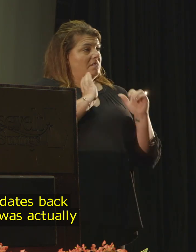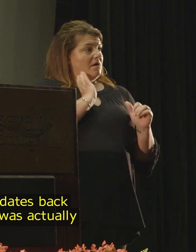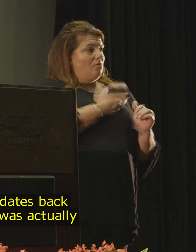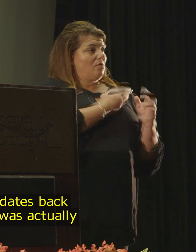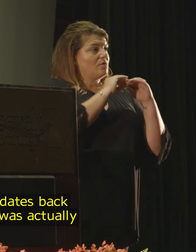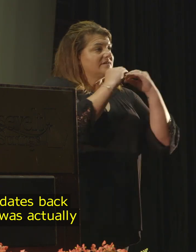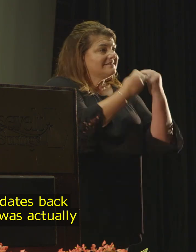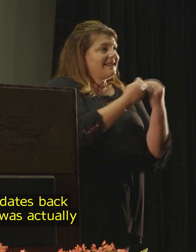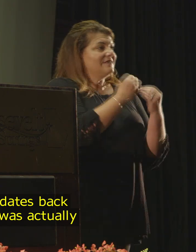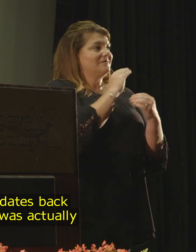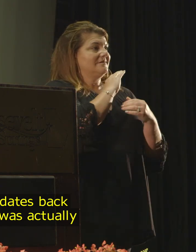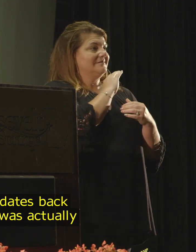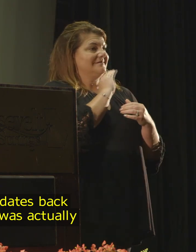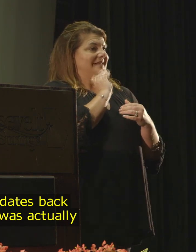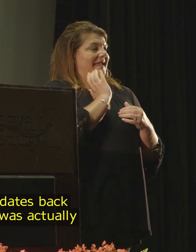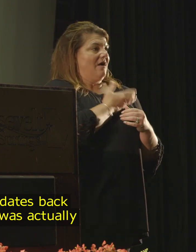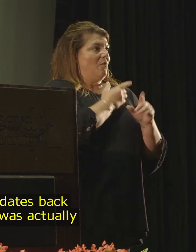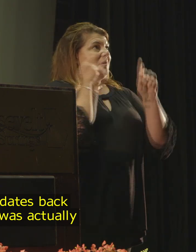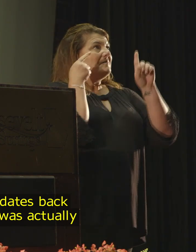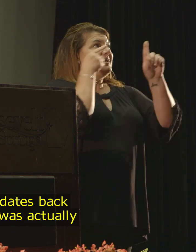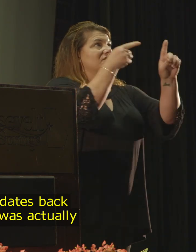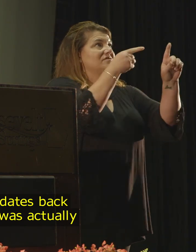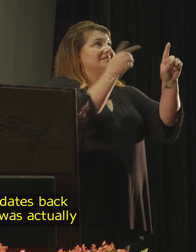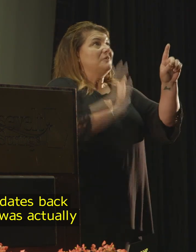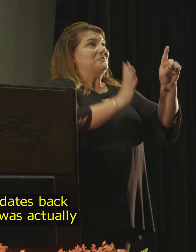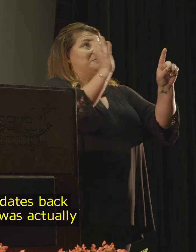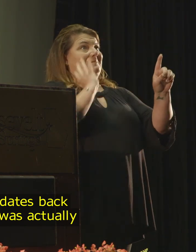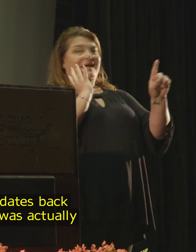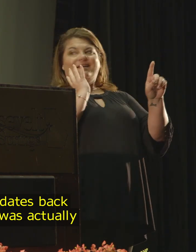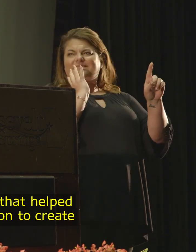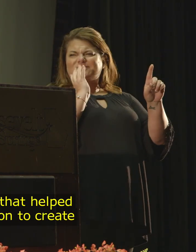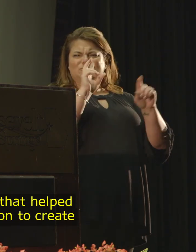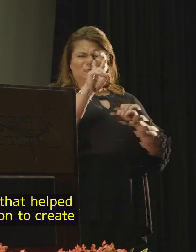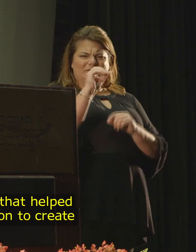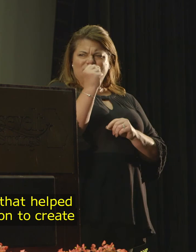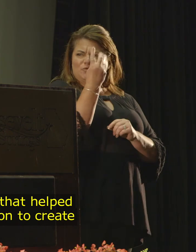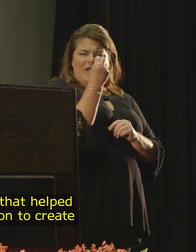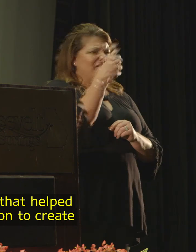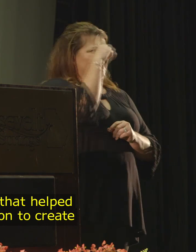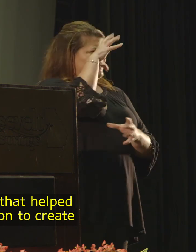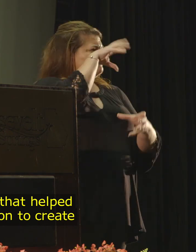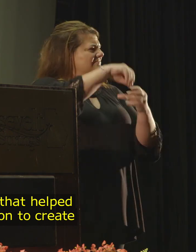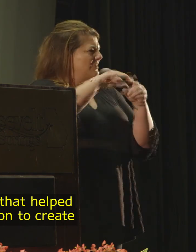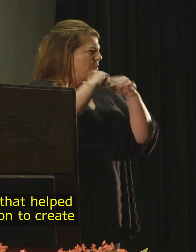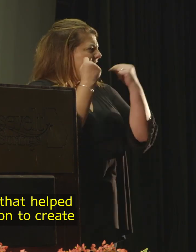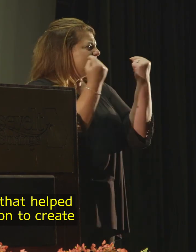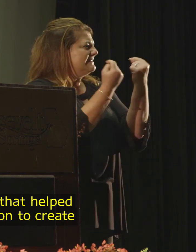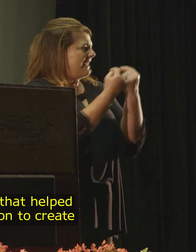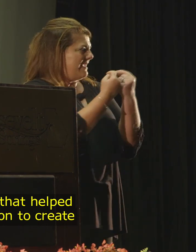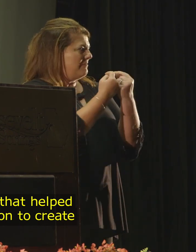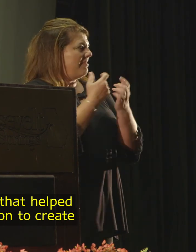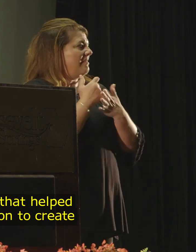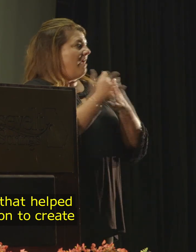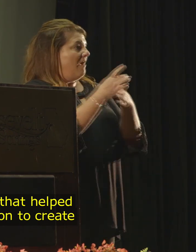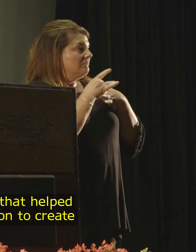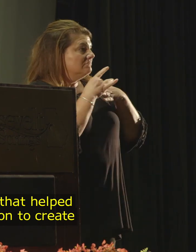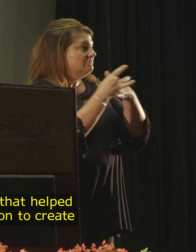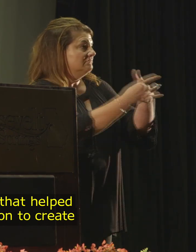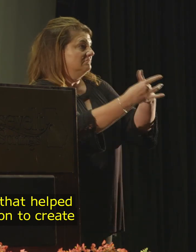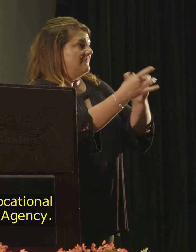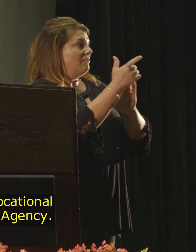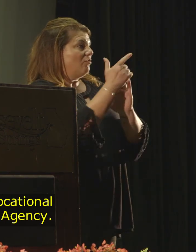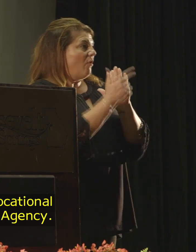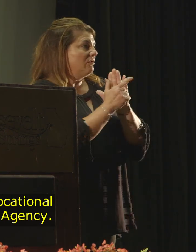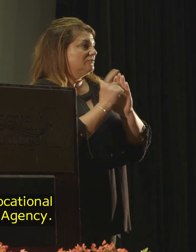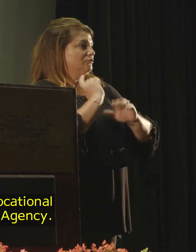mission dates back to 2012, when he was actually part of the team that helped drive the legislation to